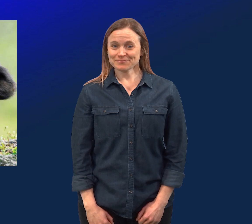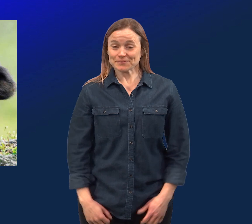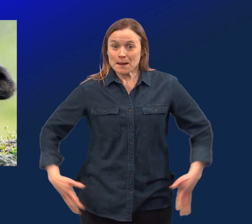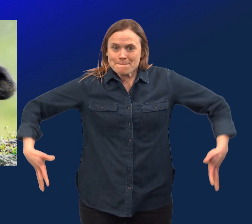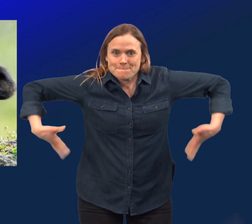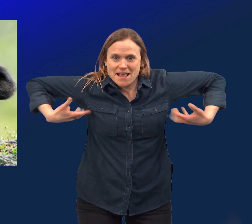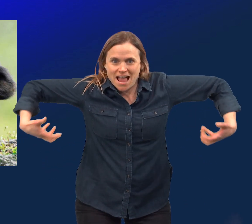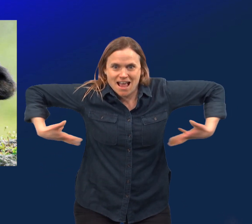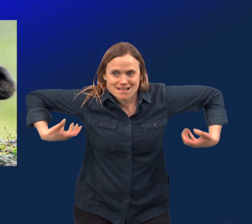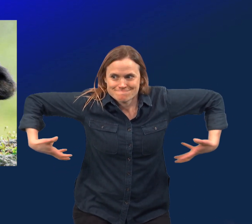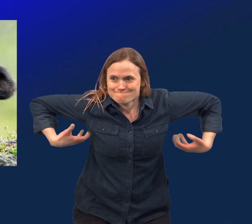Monkey